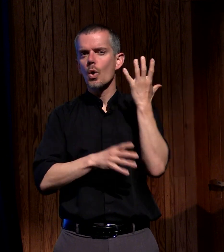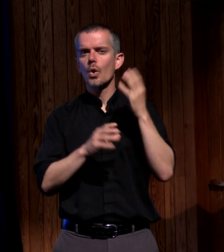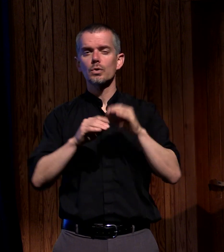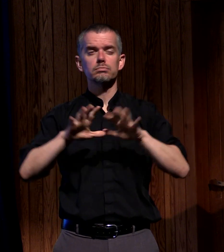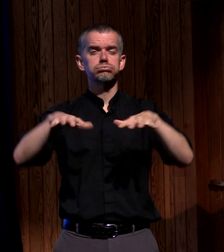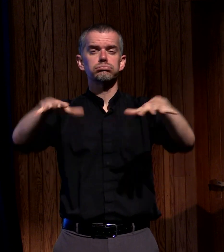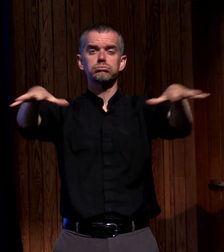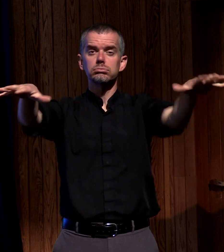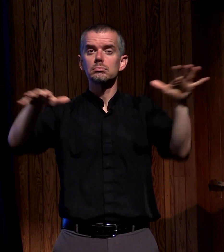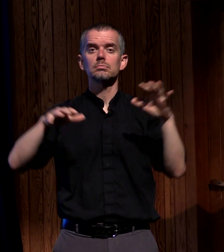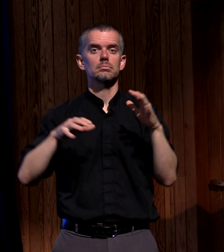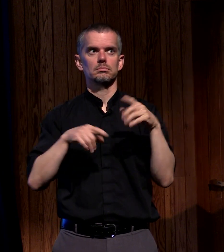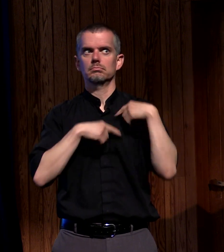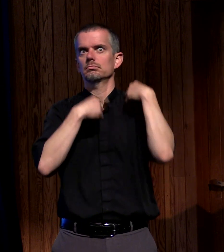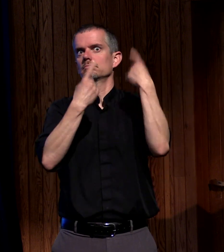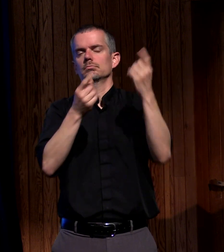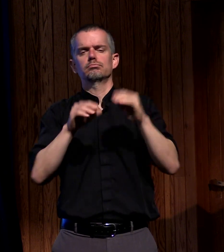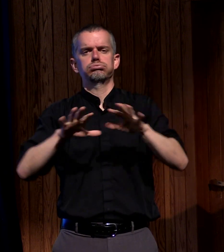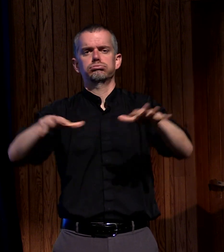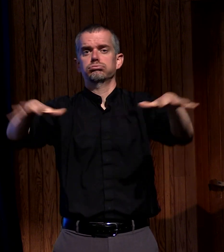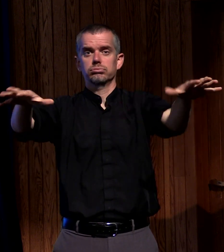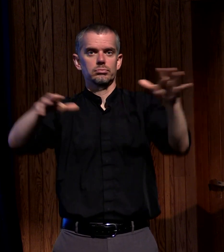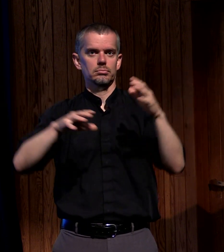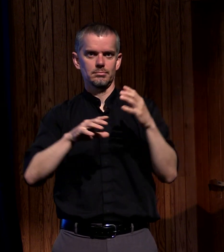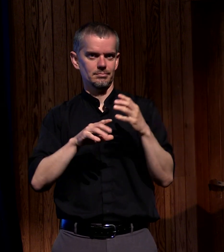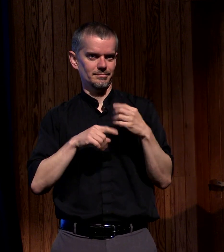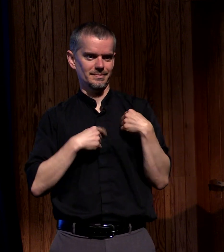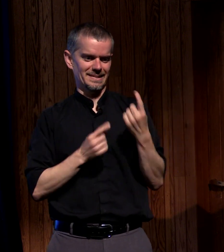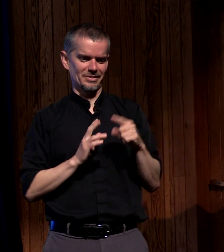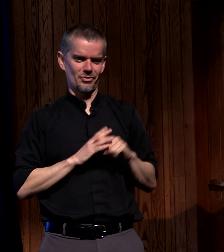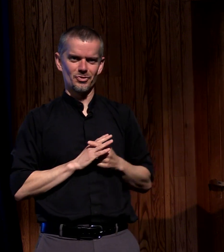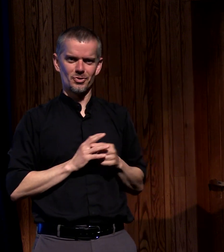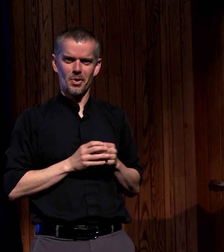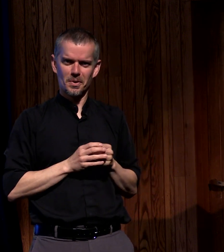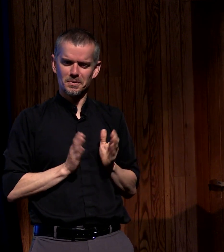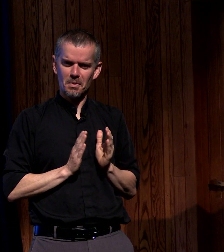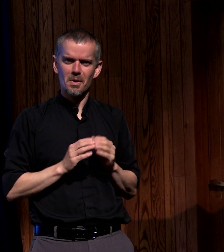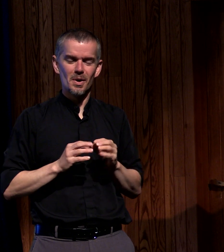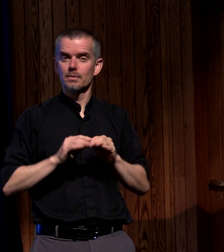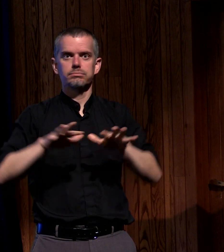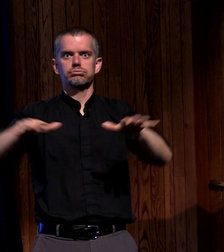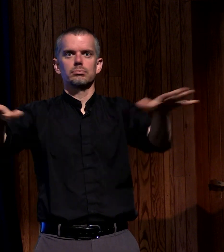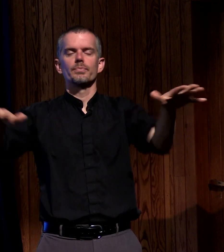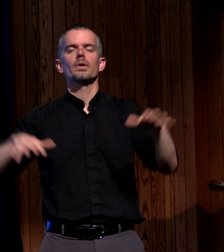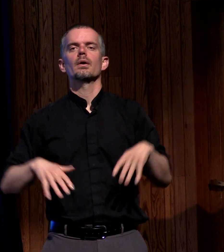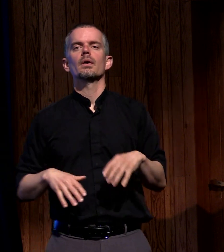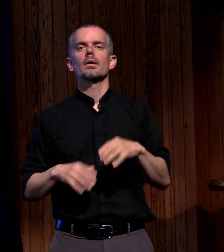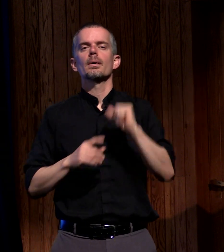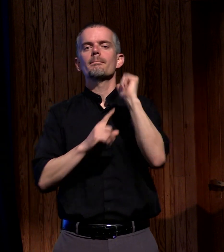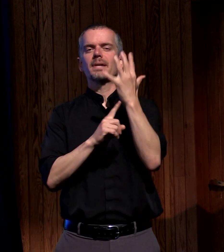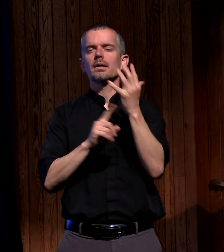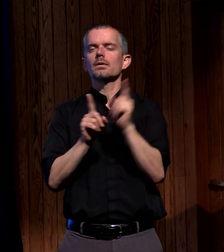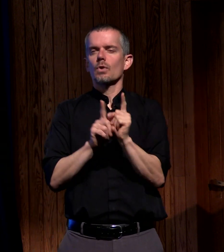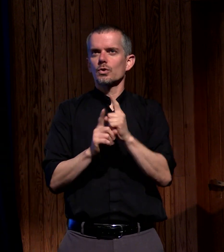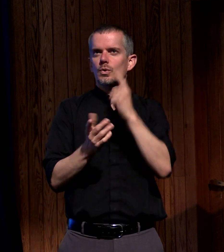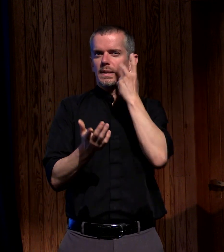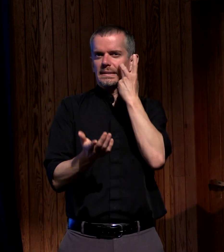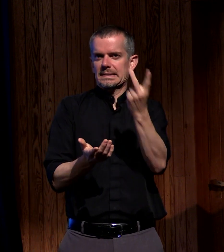and has continued to do that since it started and Pentecost is a time where we see the arc of redemption God's